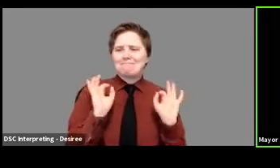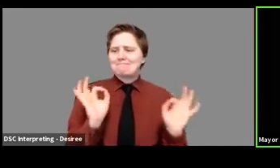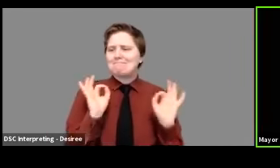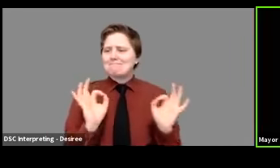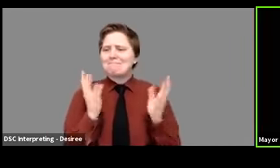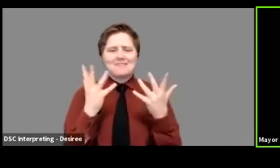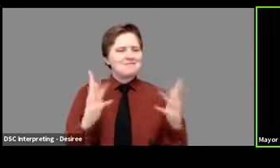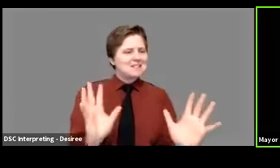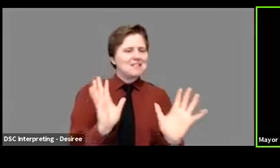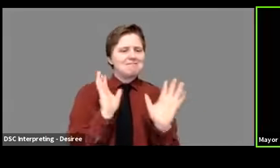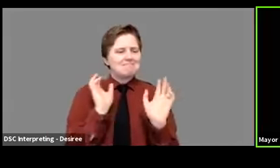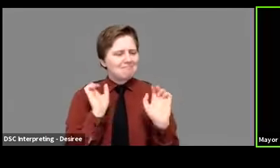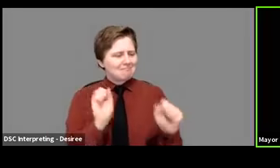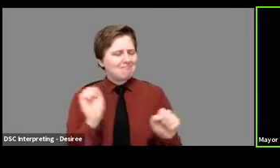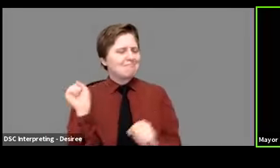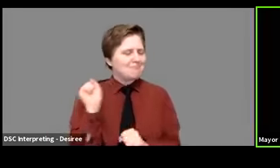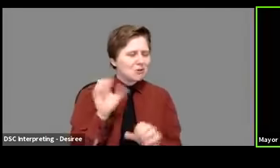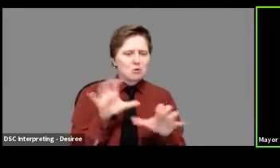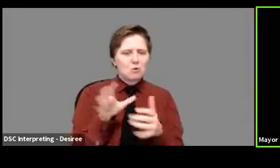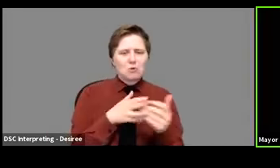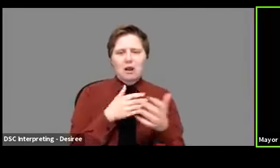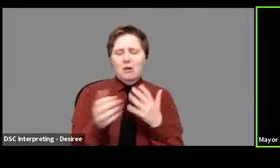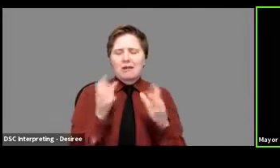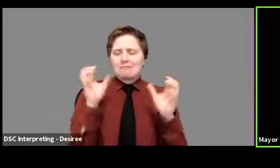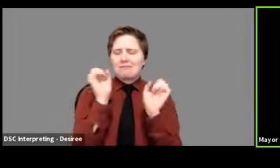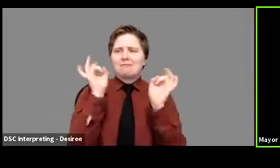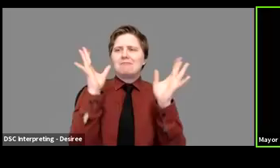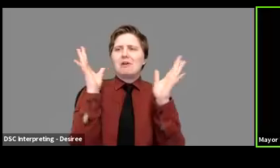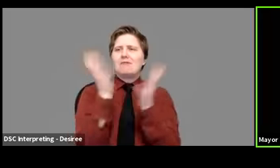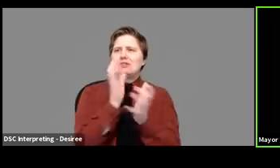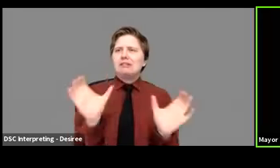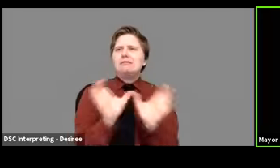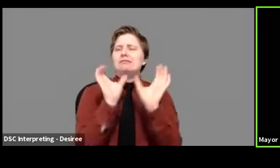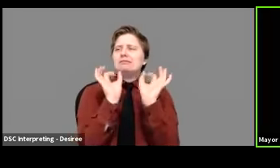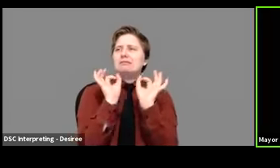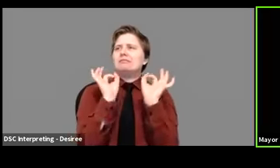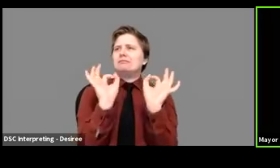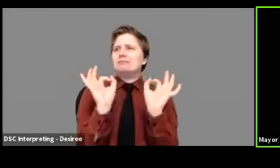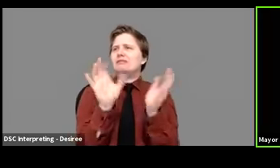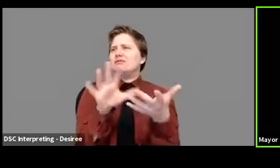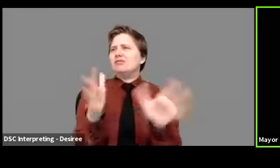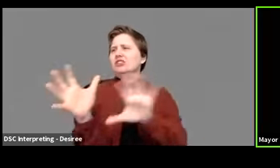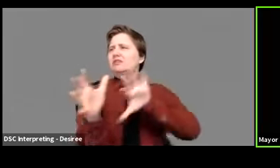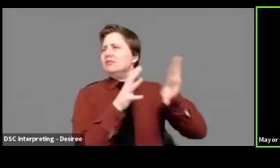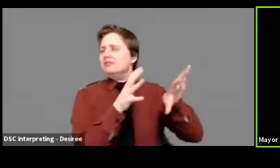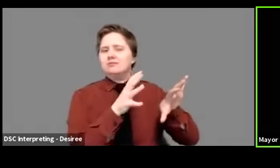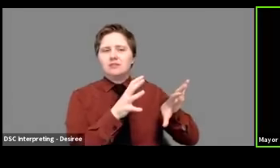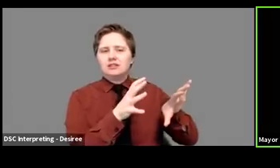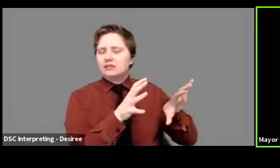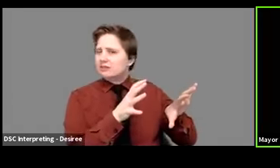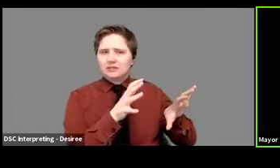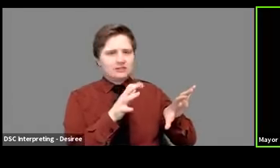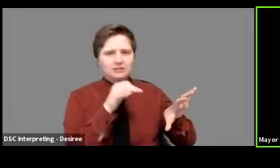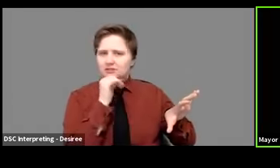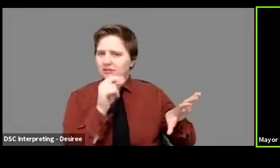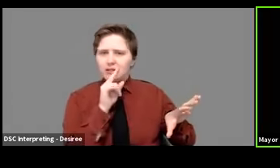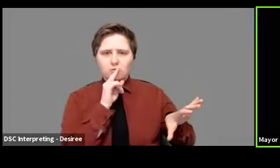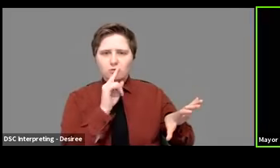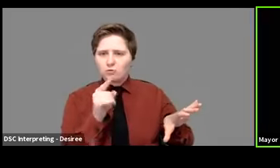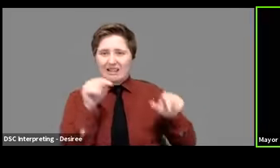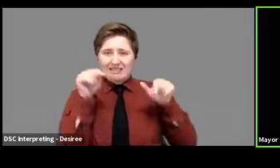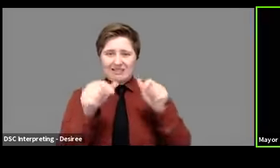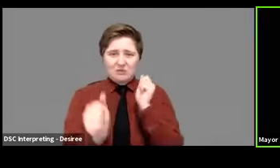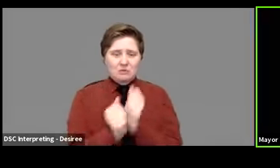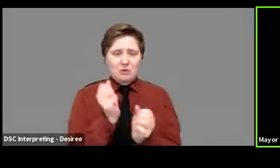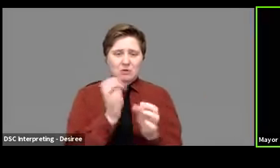you know, is that the crisis has passed. That's not the case. In some ways, this is the most